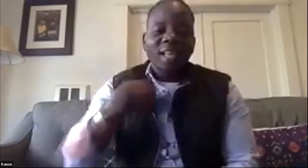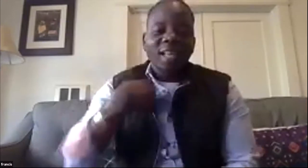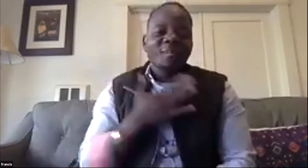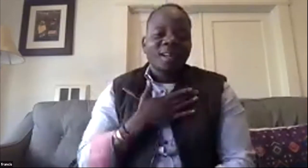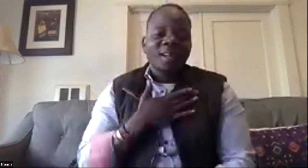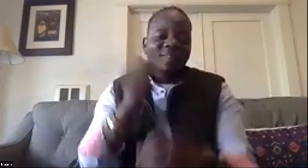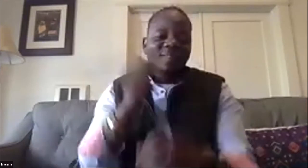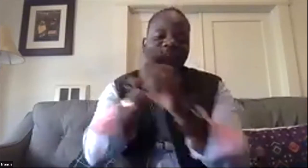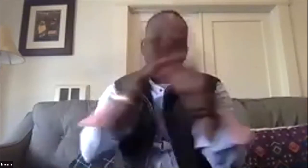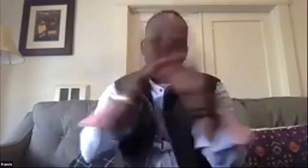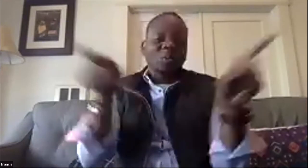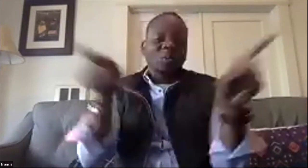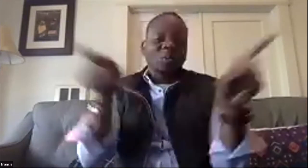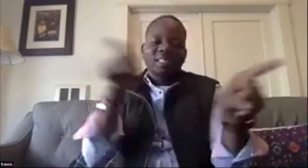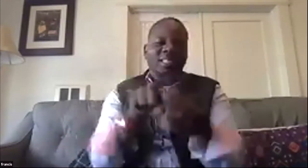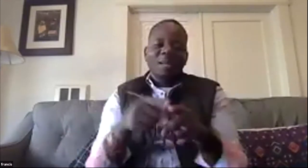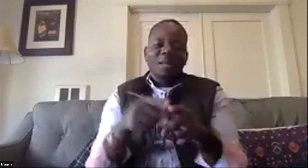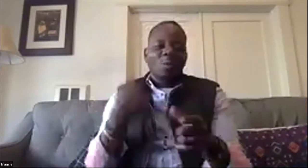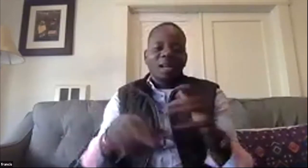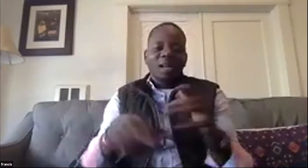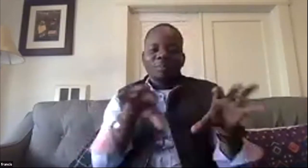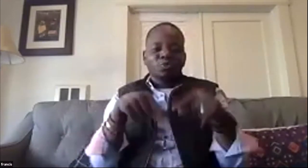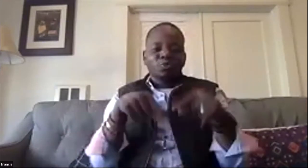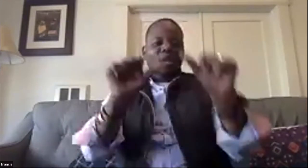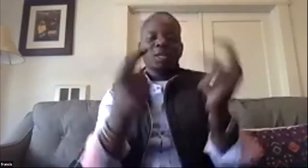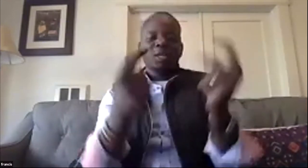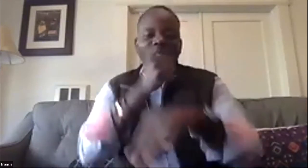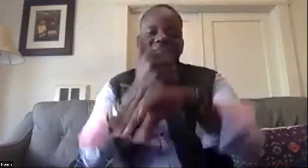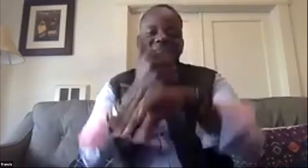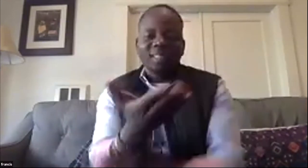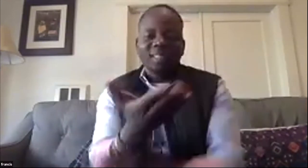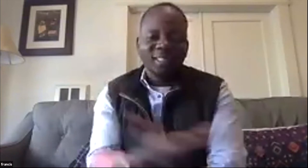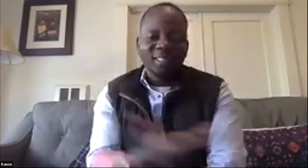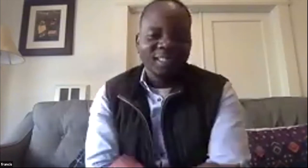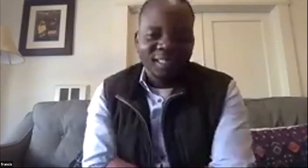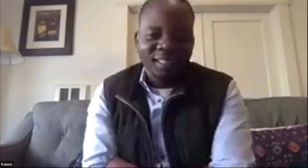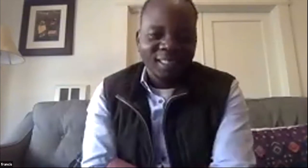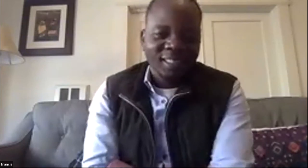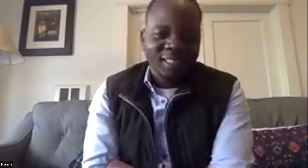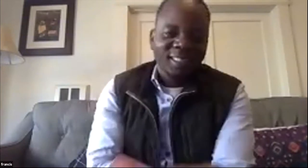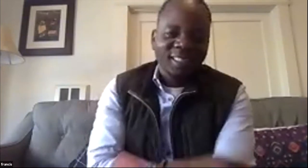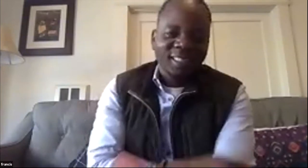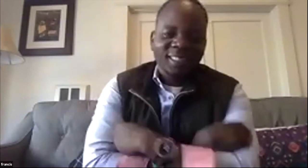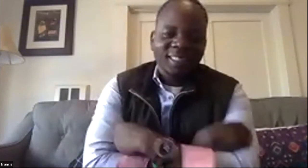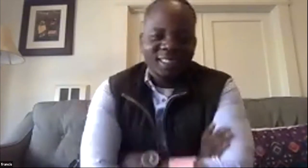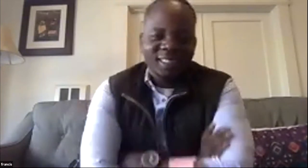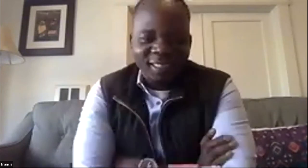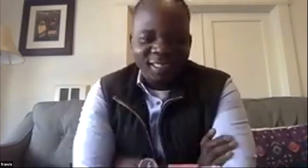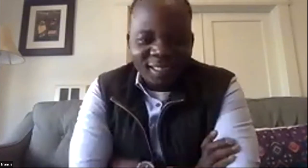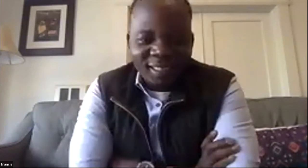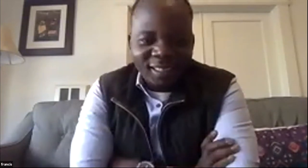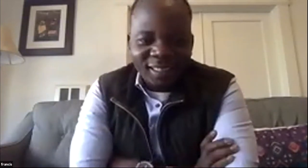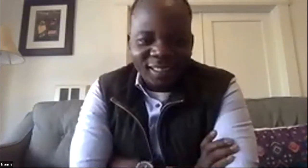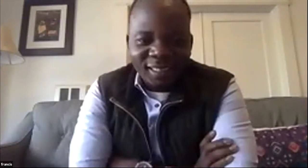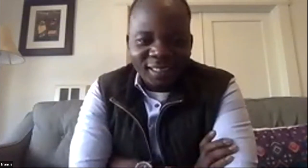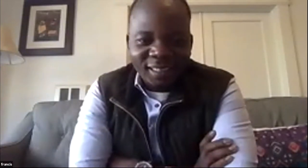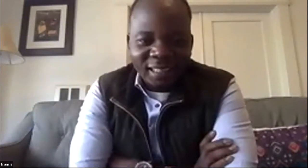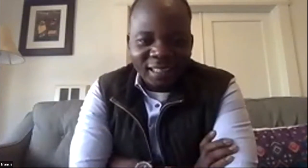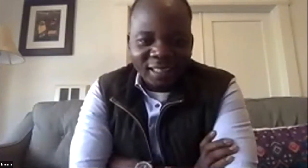children as natural as possible and whatnot so uh you know we're establishing new grounds here and that might be something